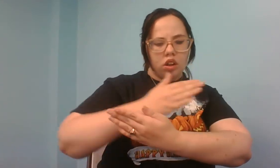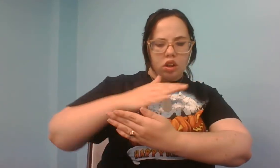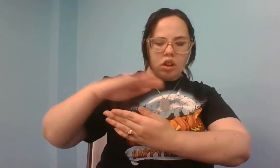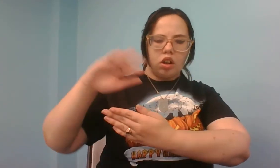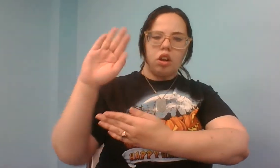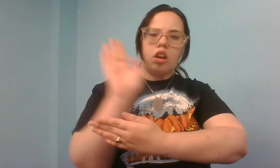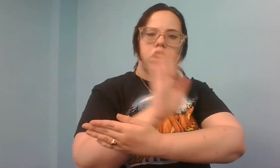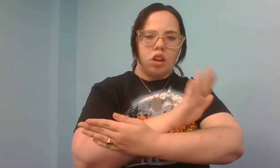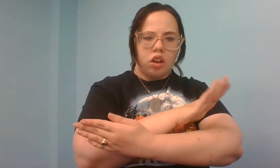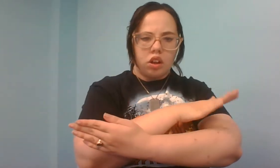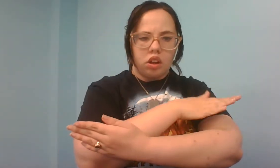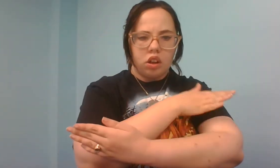Strange things have happened to a stranger.